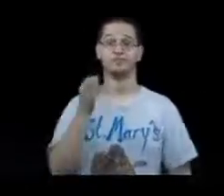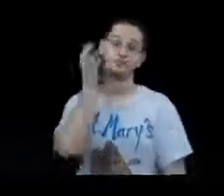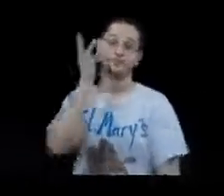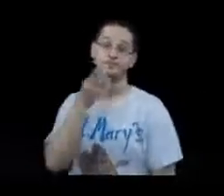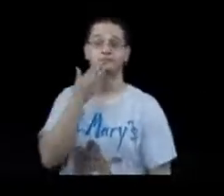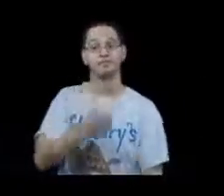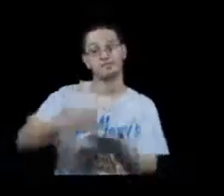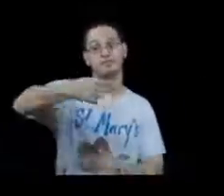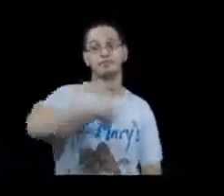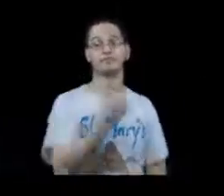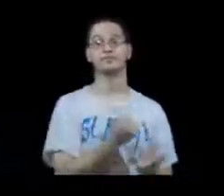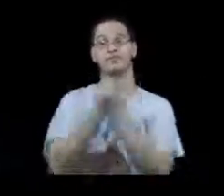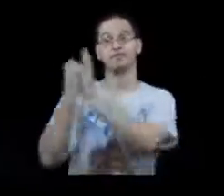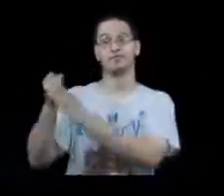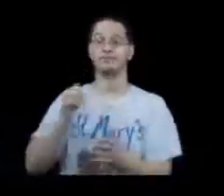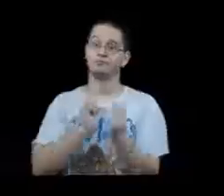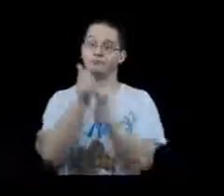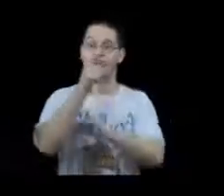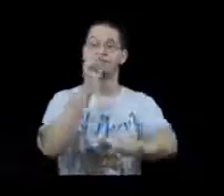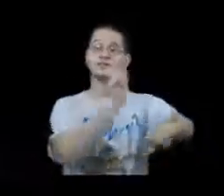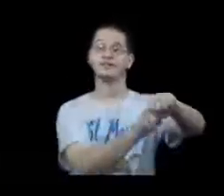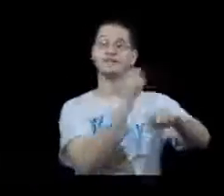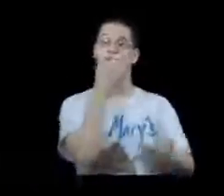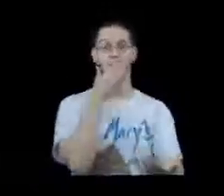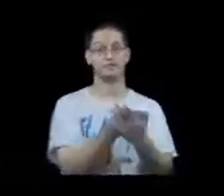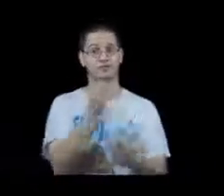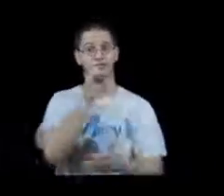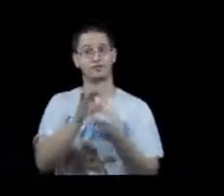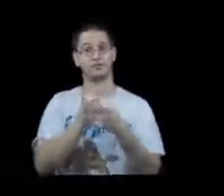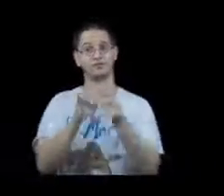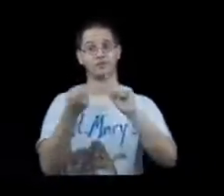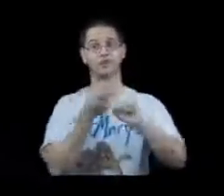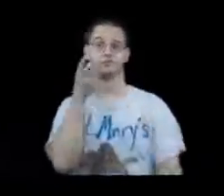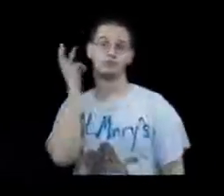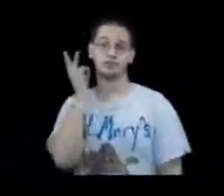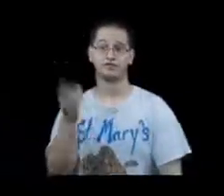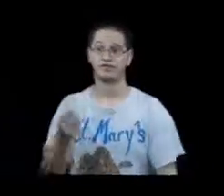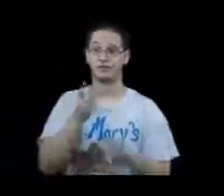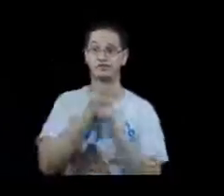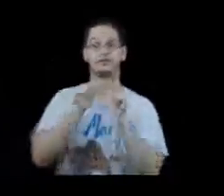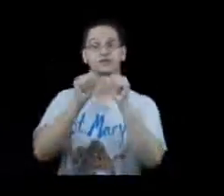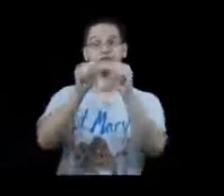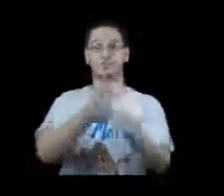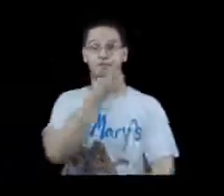me, it helped me pass the time And my good old buddy Whiskey keep me warm and in sunshine